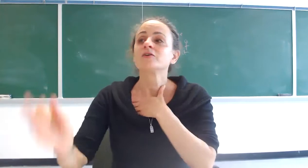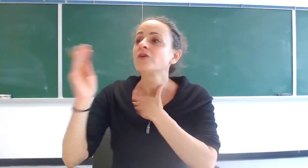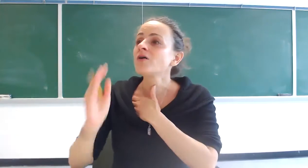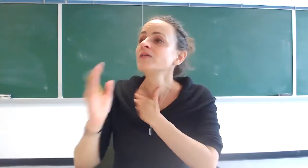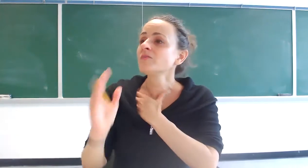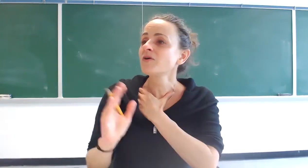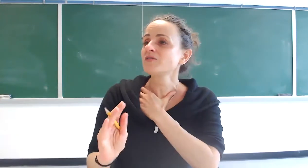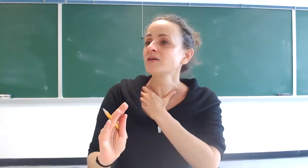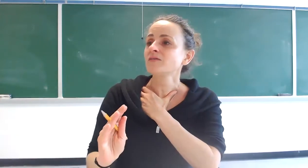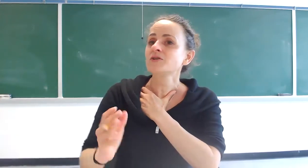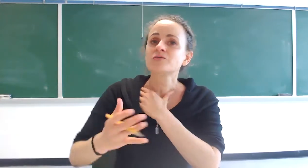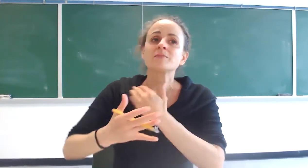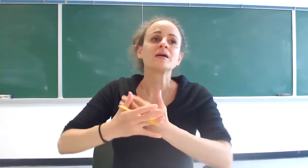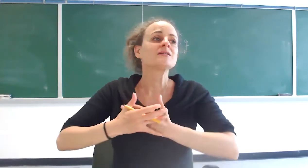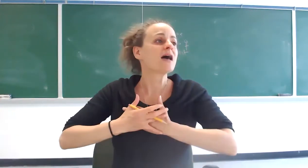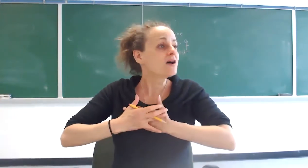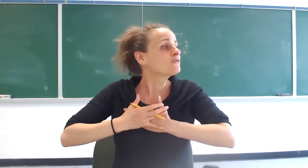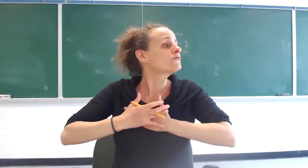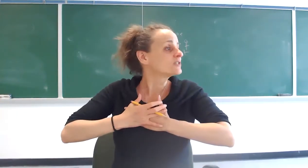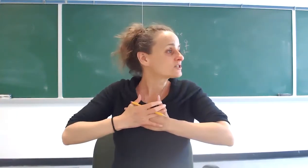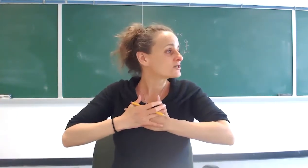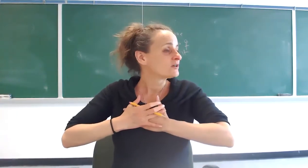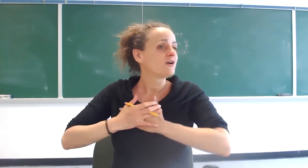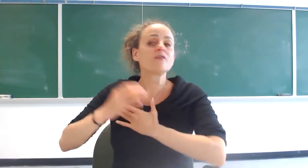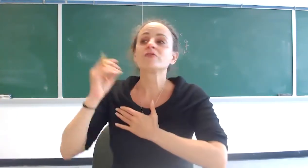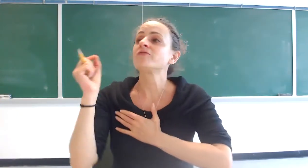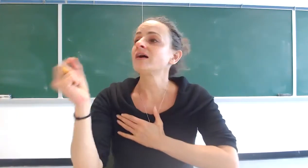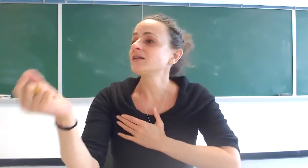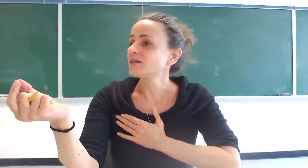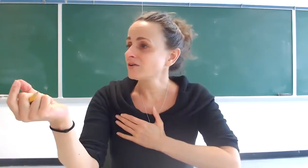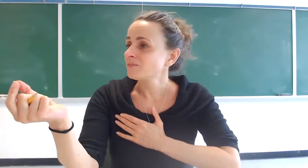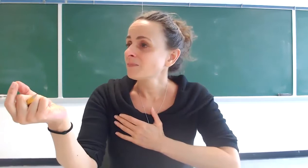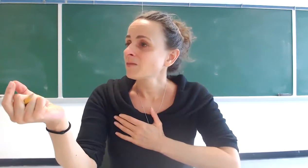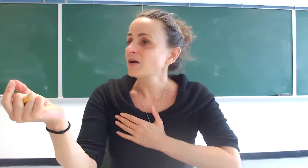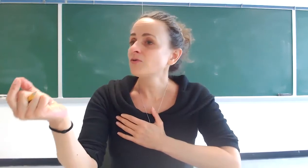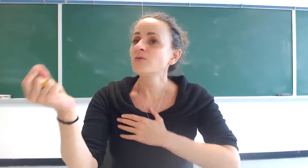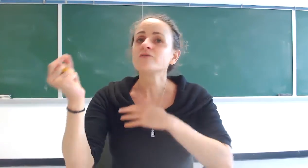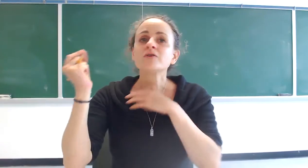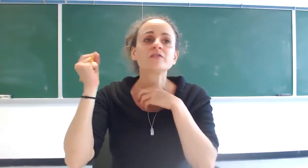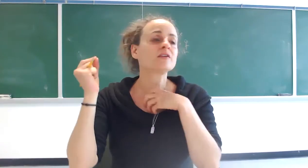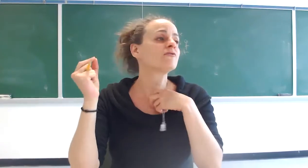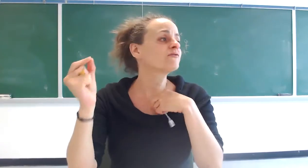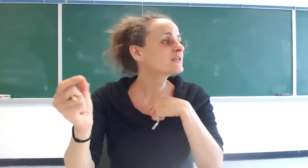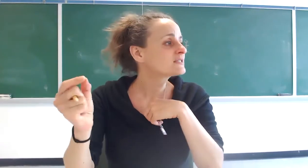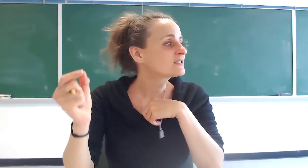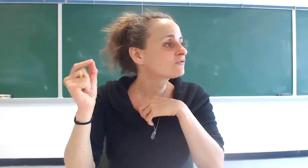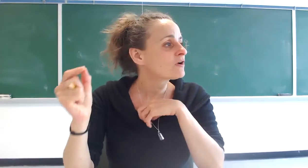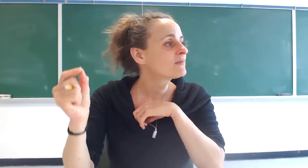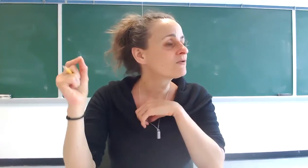is always a part of us which remains out of reach of the violator right whoever is inflicting trauma or